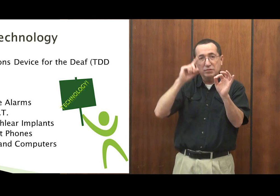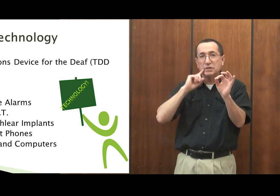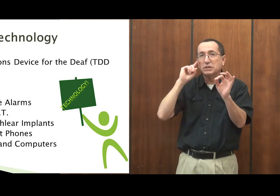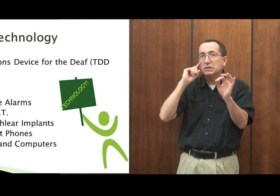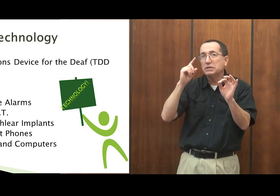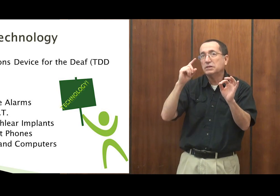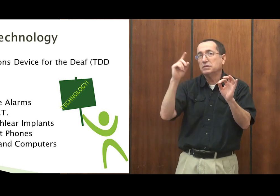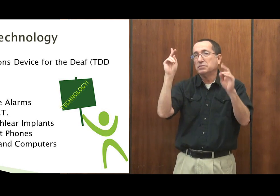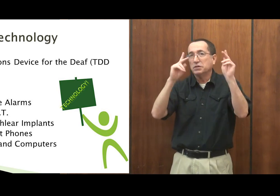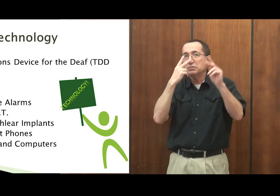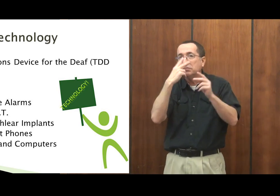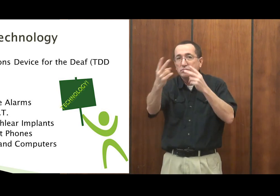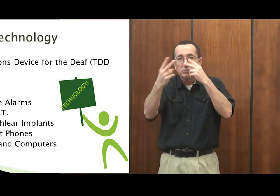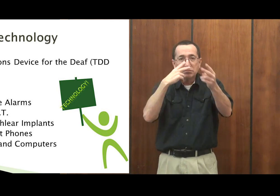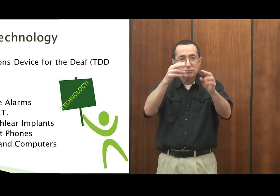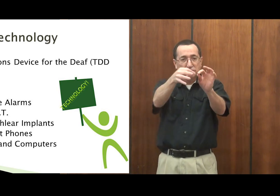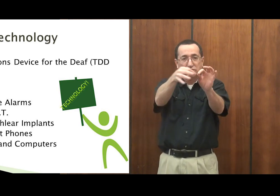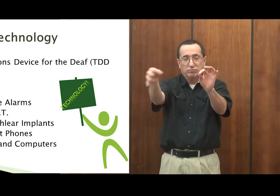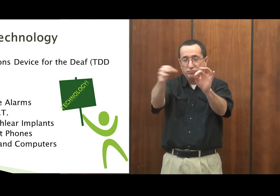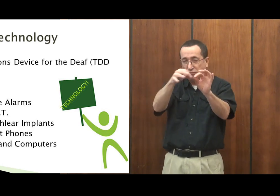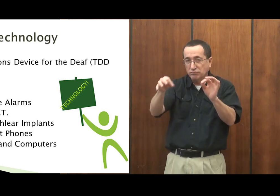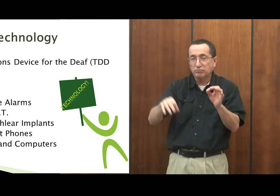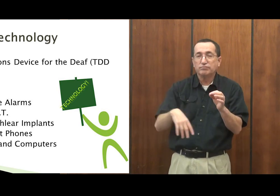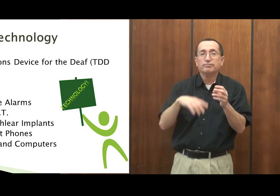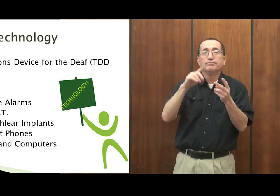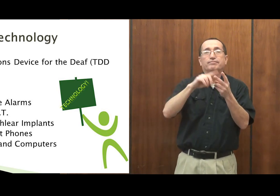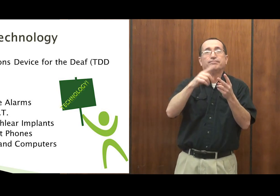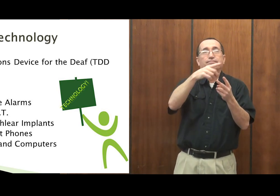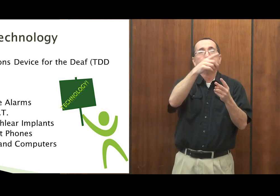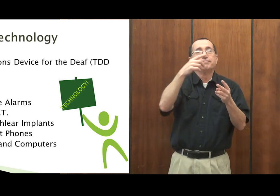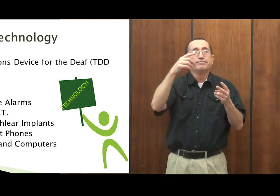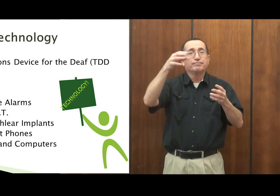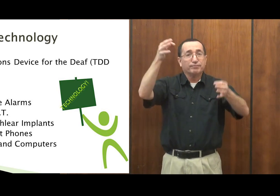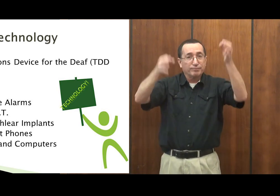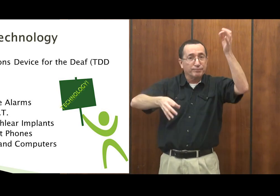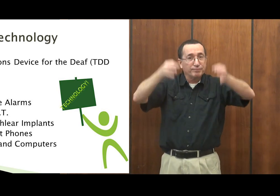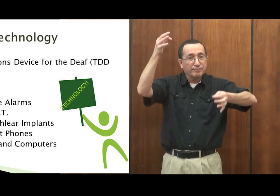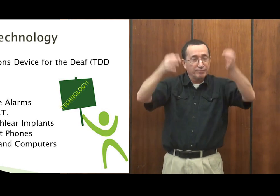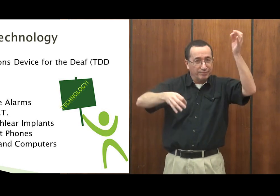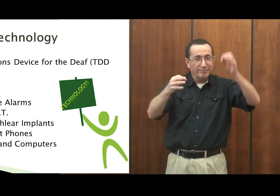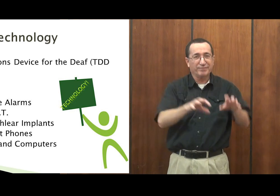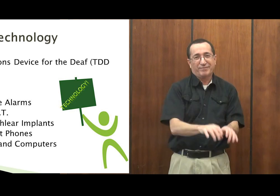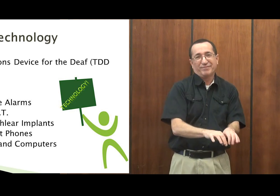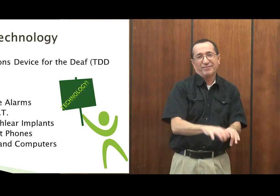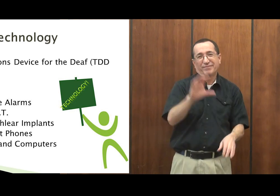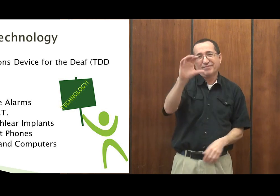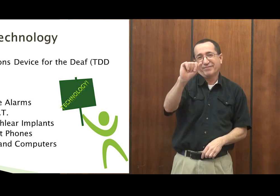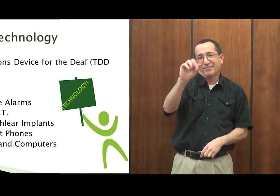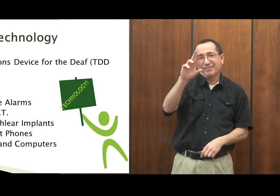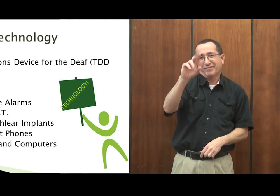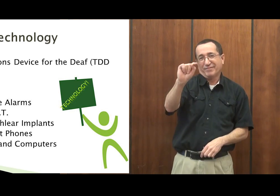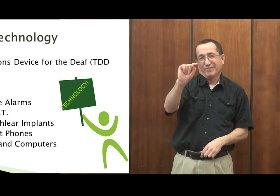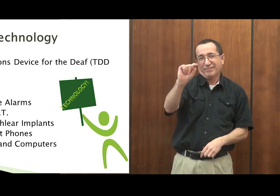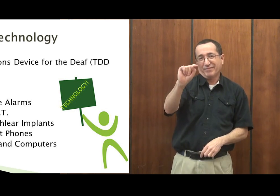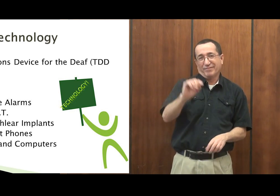We use closed captions for TV, on the TV. If you're in the court, someone is doing CART